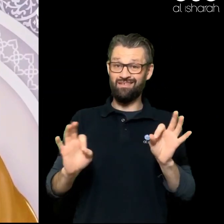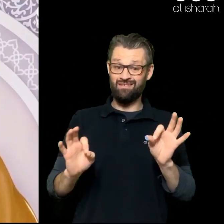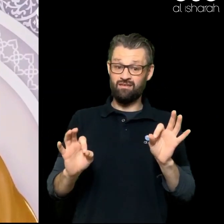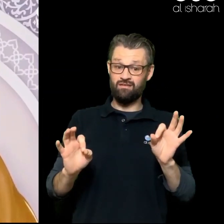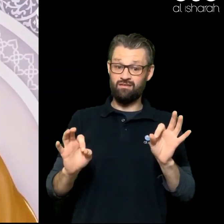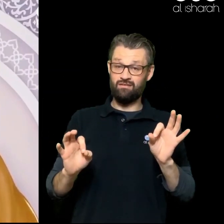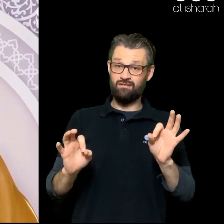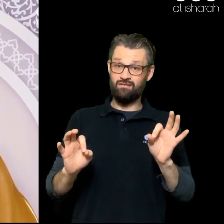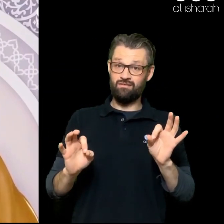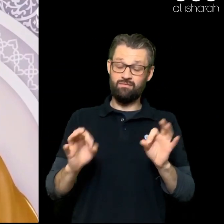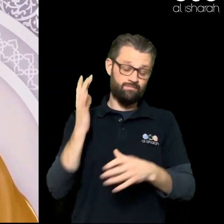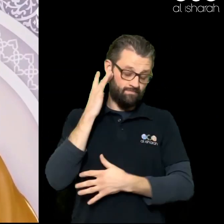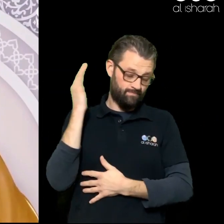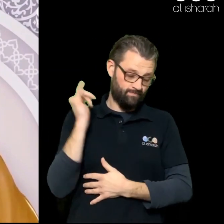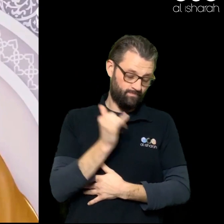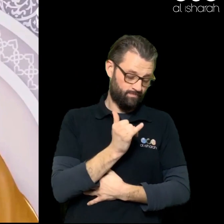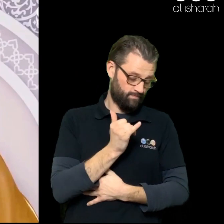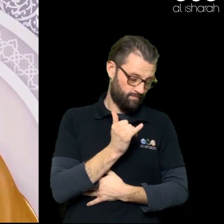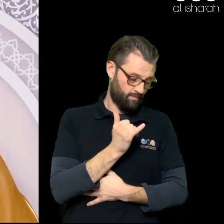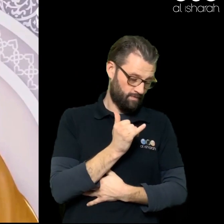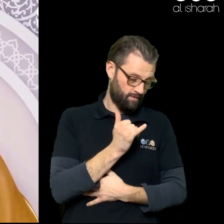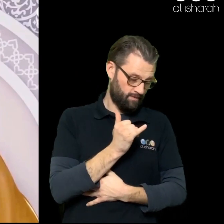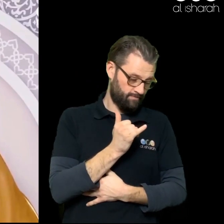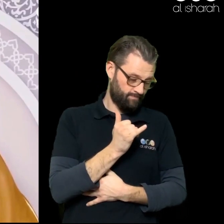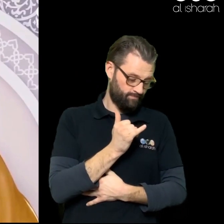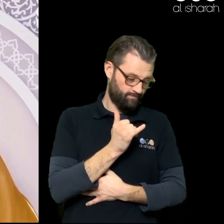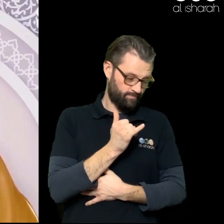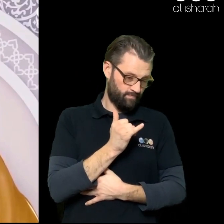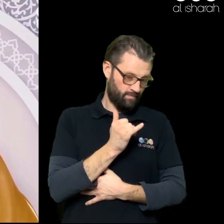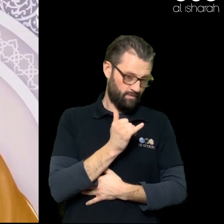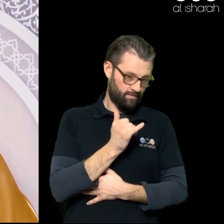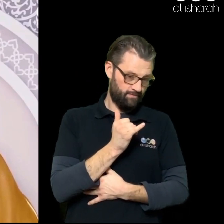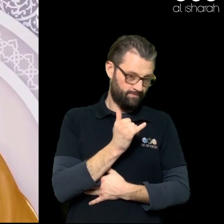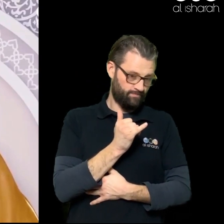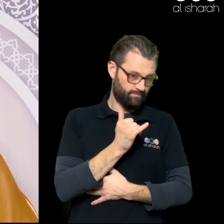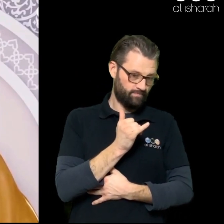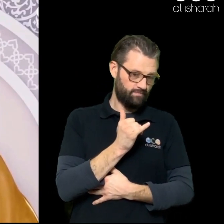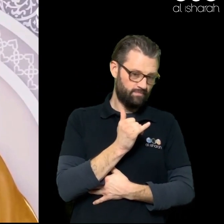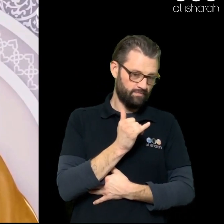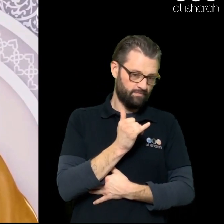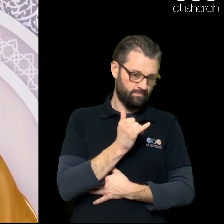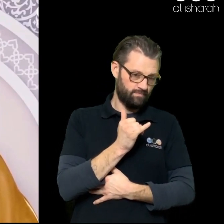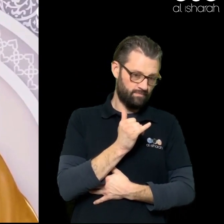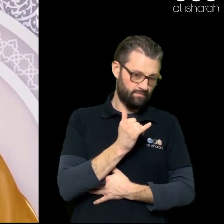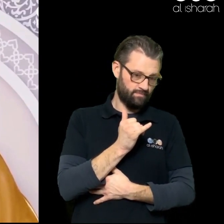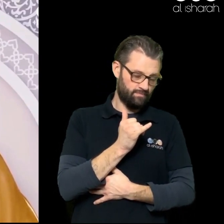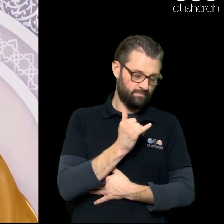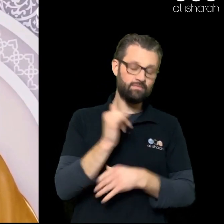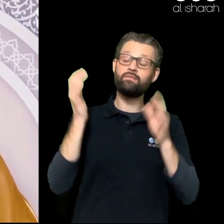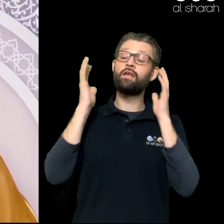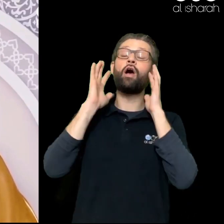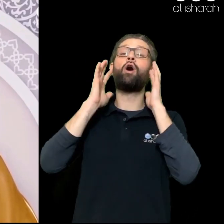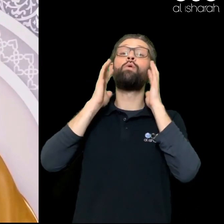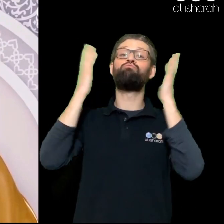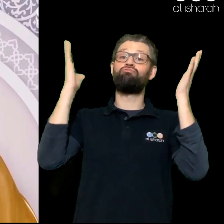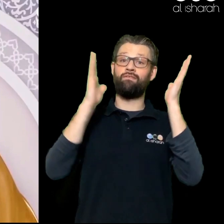the Quran And he will drop the status Of others Through the same Quran If you look at the explanation Of it Subhanallah